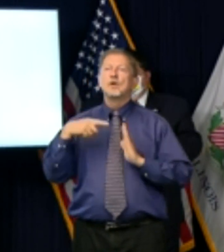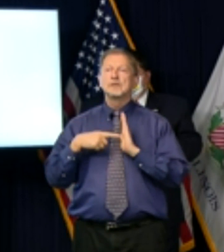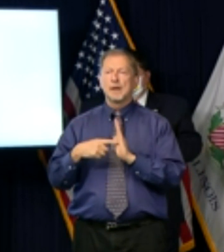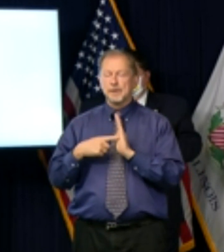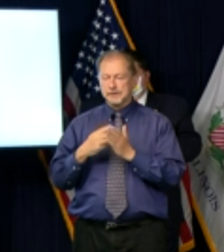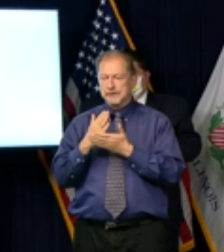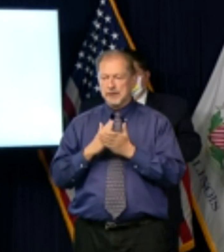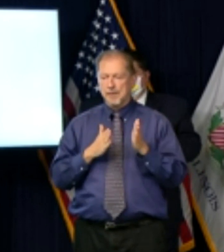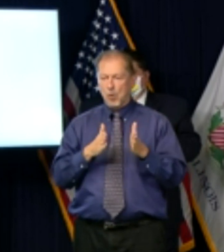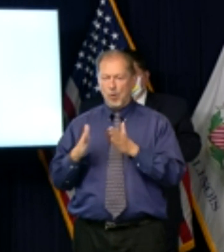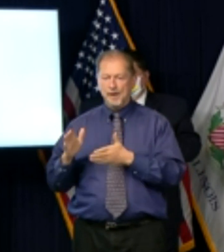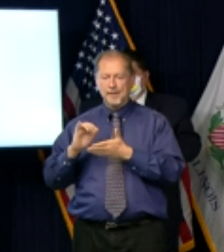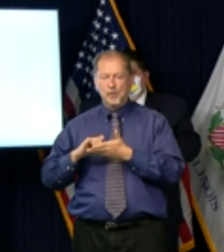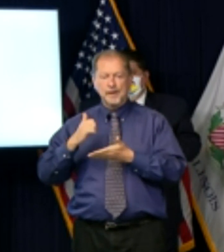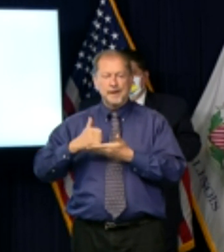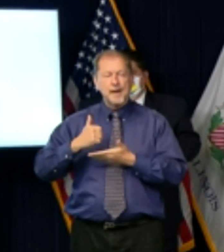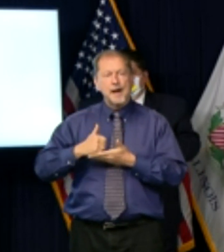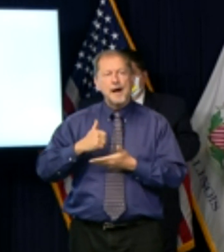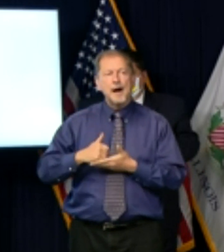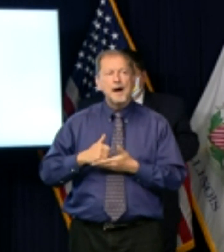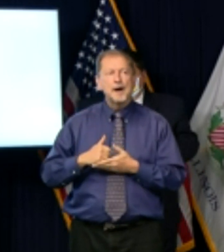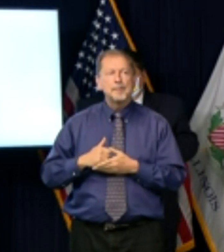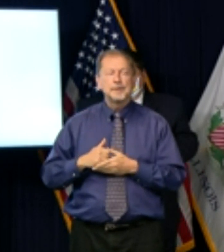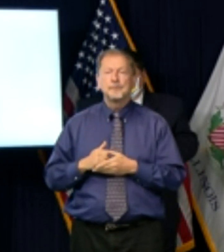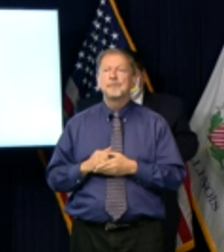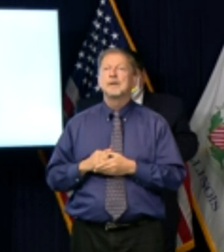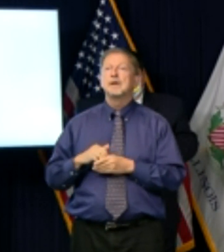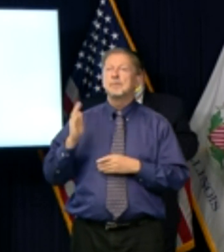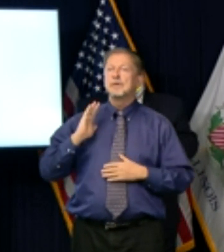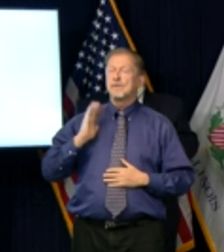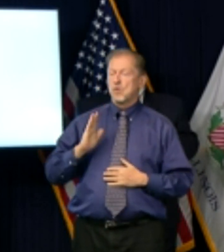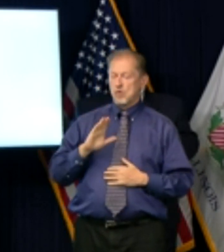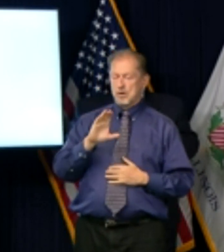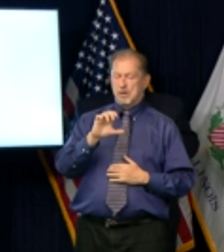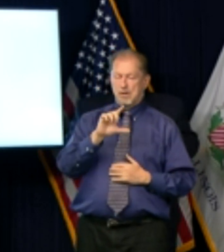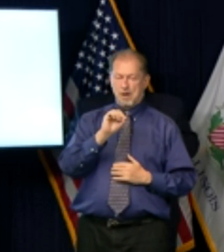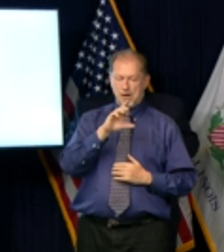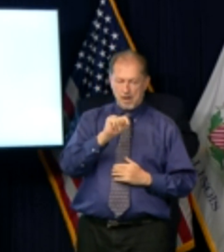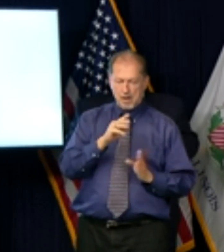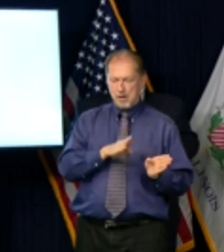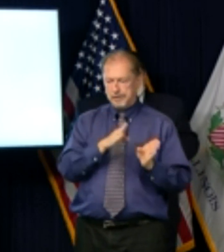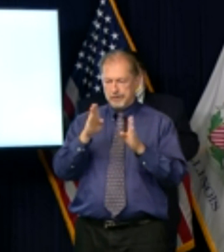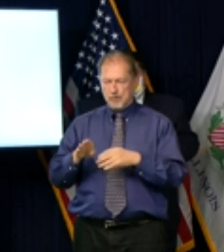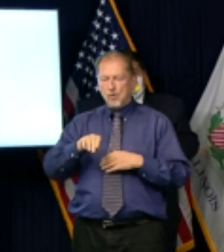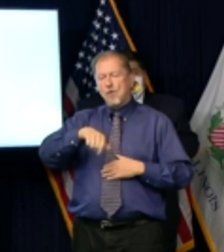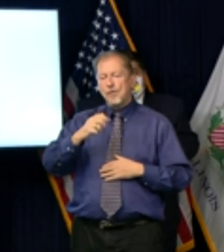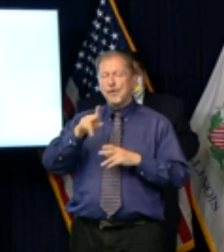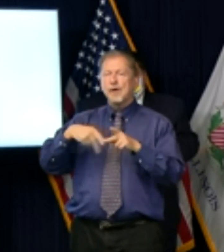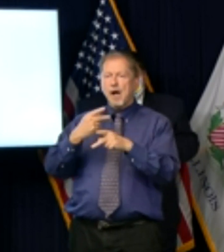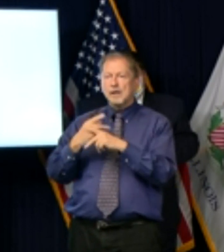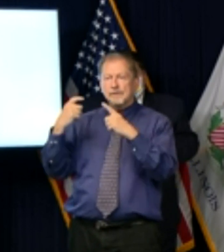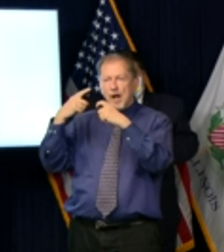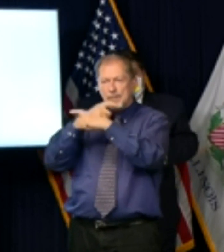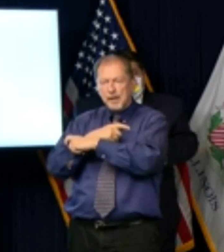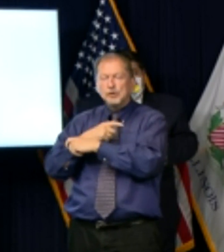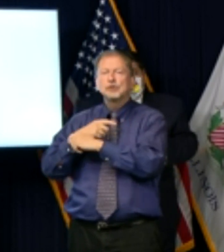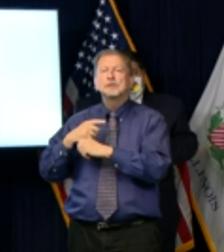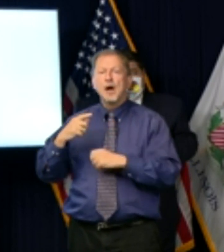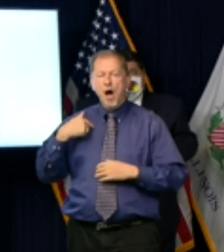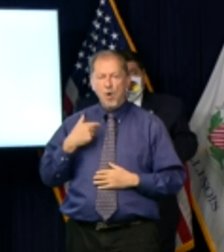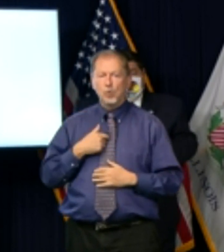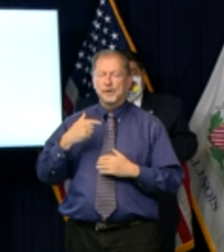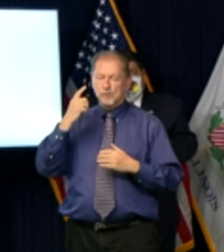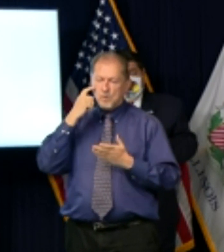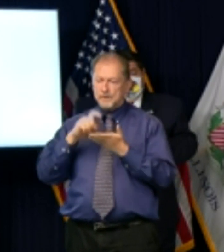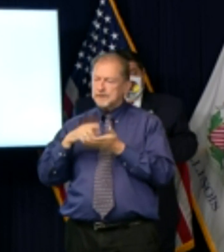are ways that we can prevent some of the sequelae like the the clotting abnormality the thrombotic complications we do have some meds that if administered early